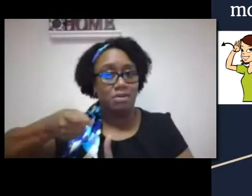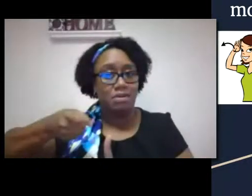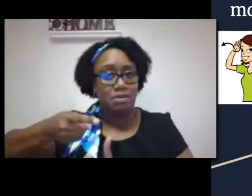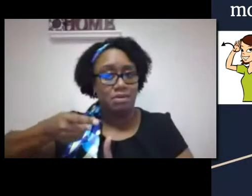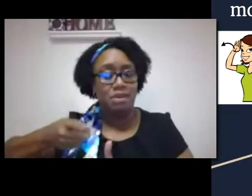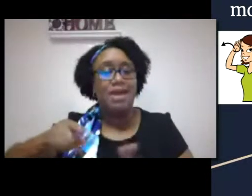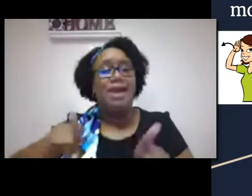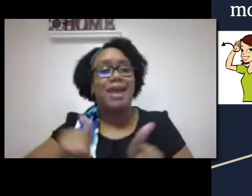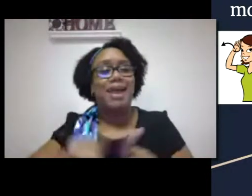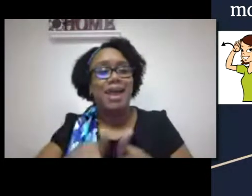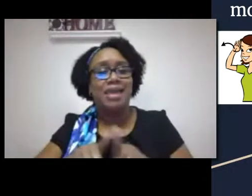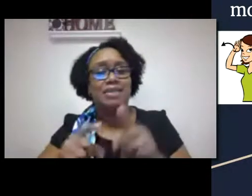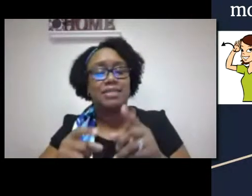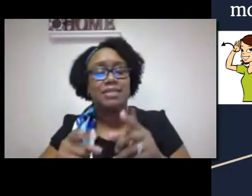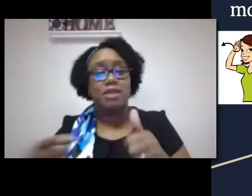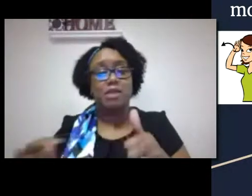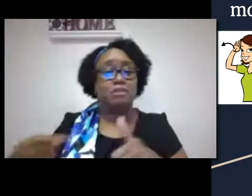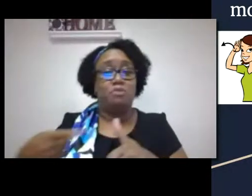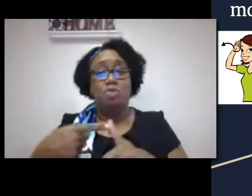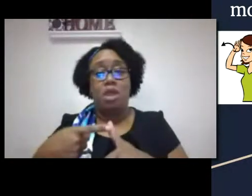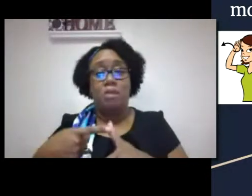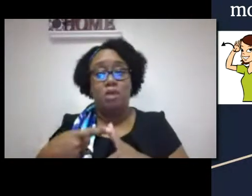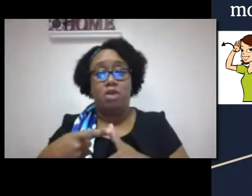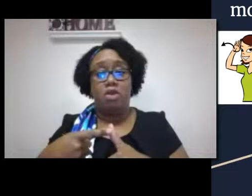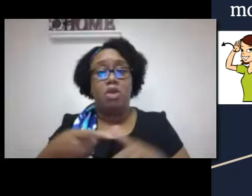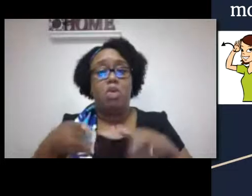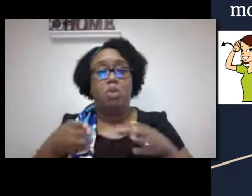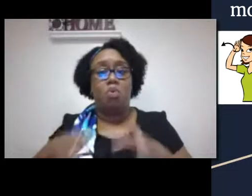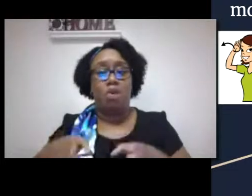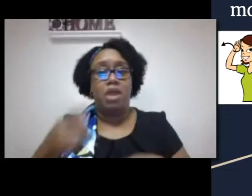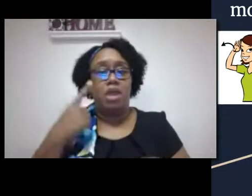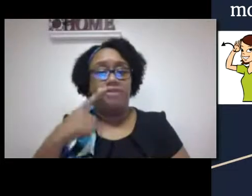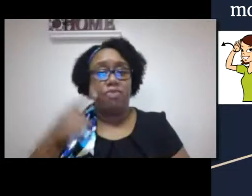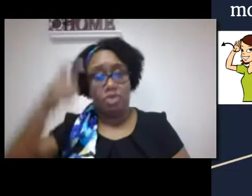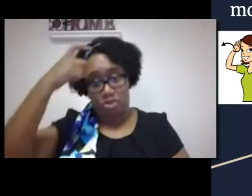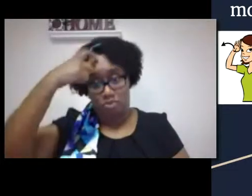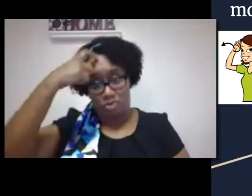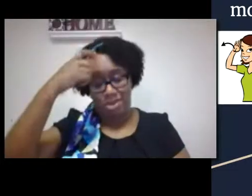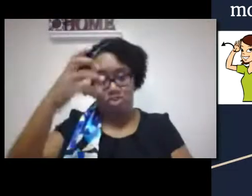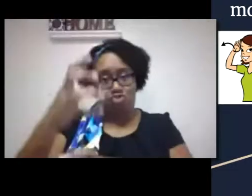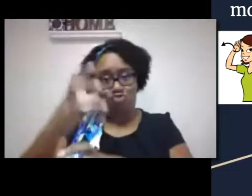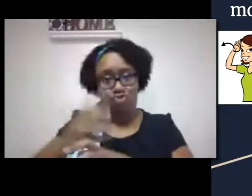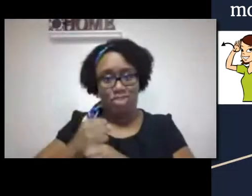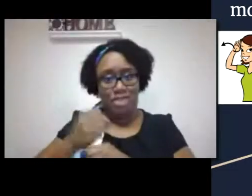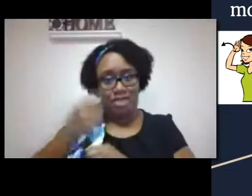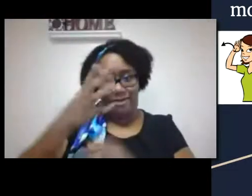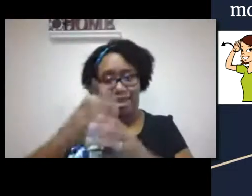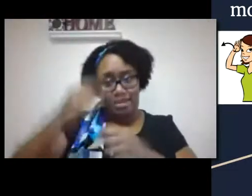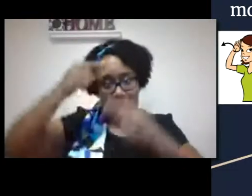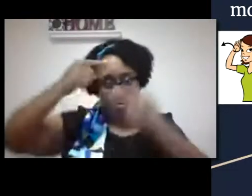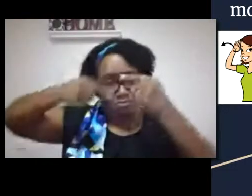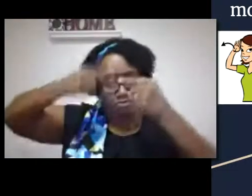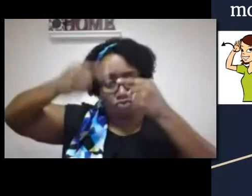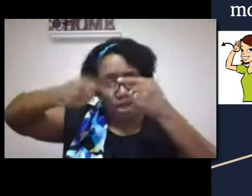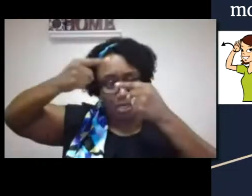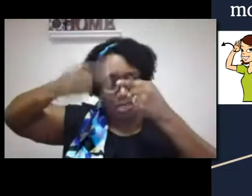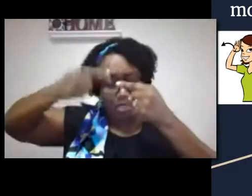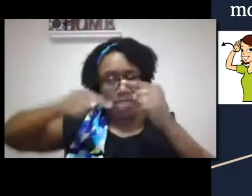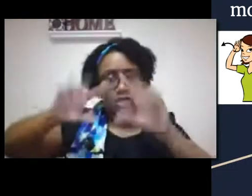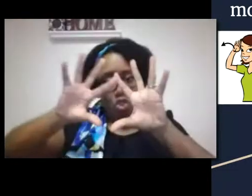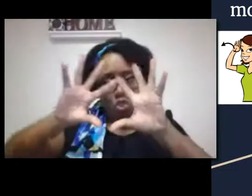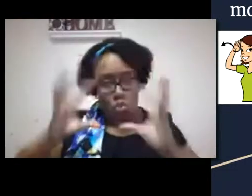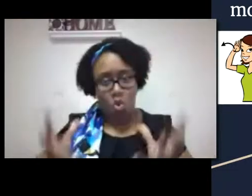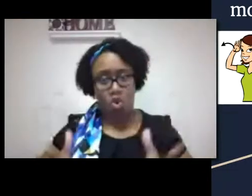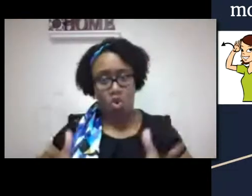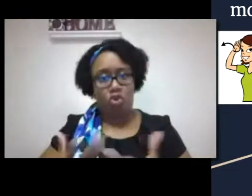have a preference for spoken language because we focus on the audio stimulation as the primary mode